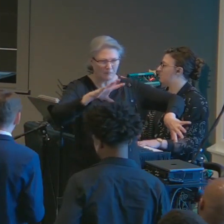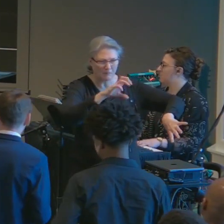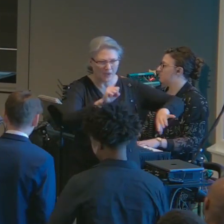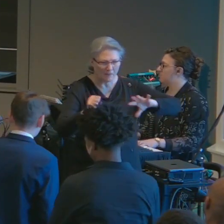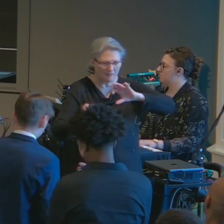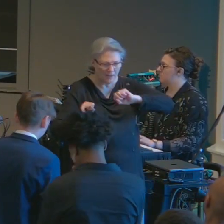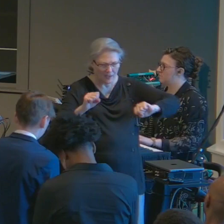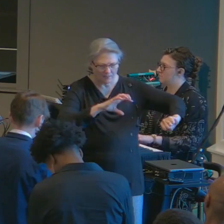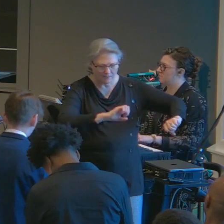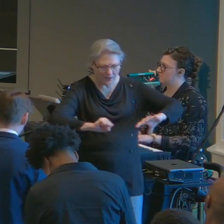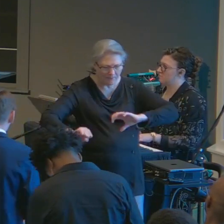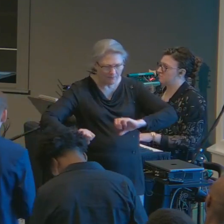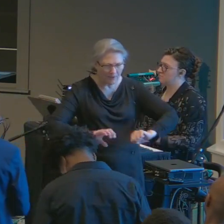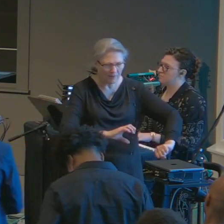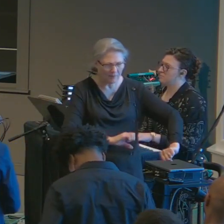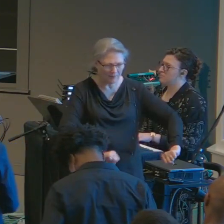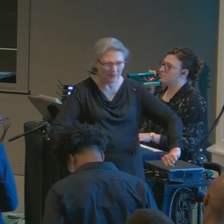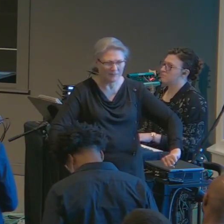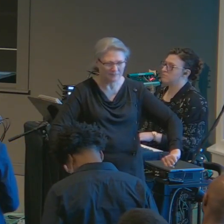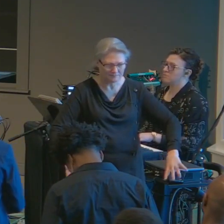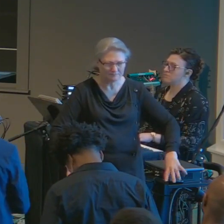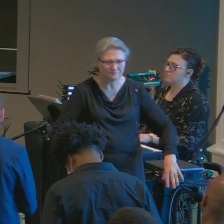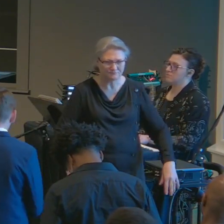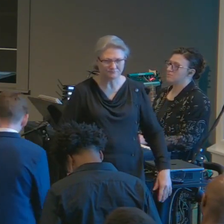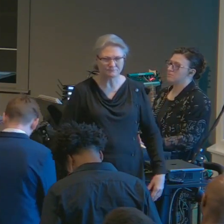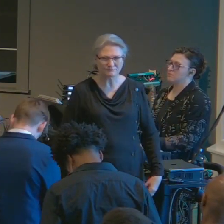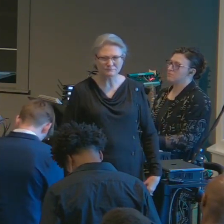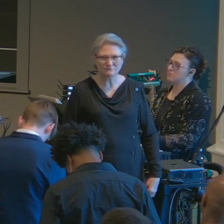Jesus you have done a masterful job today